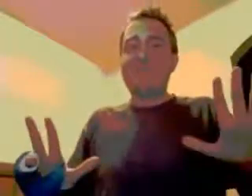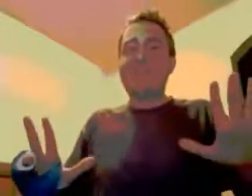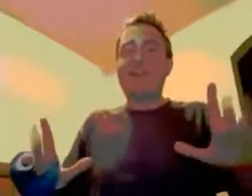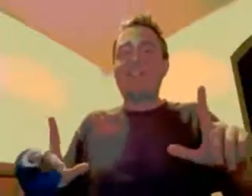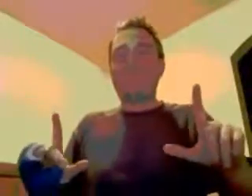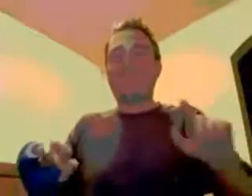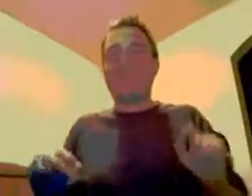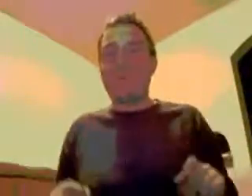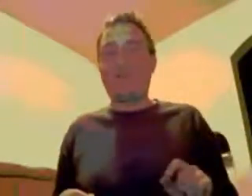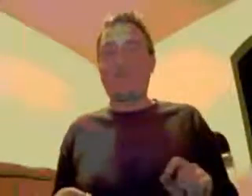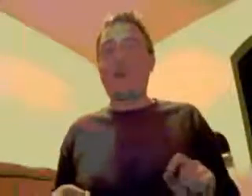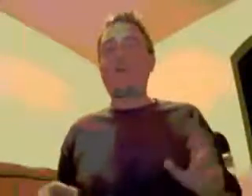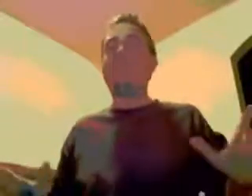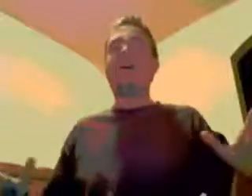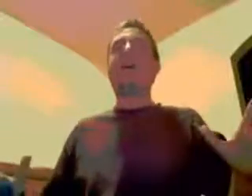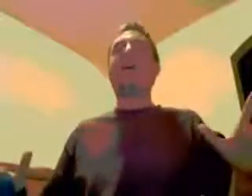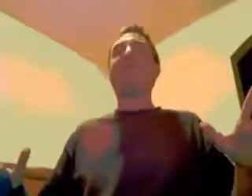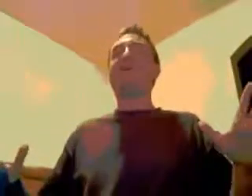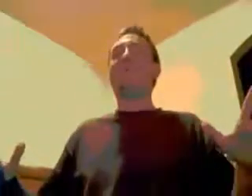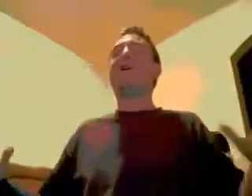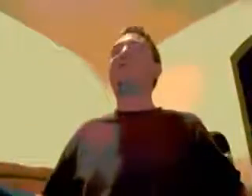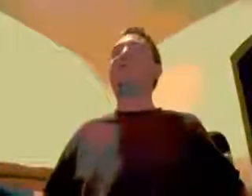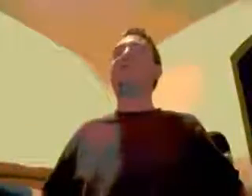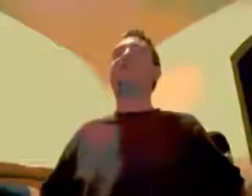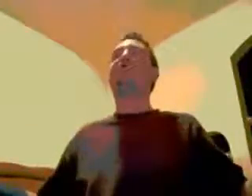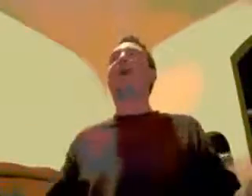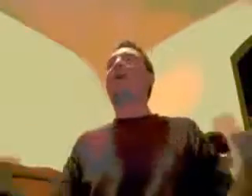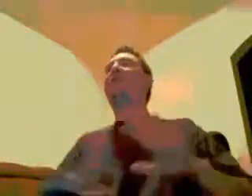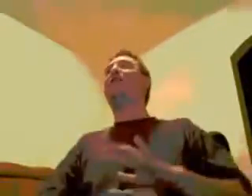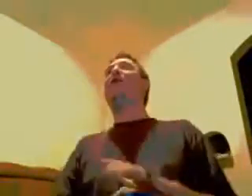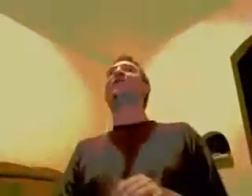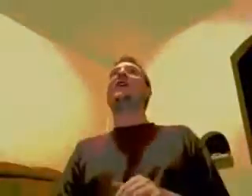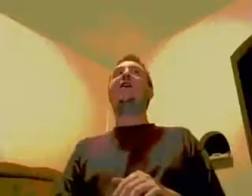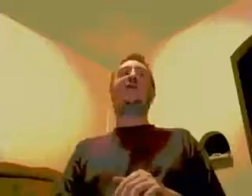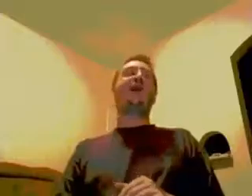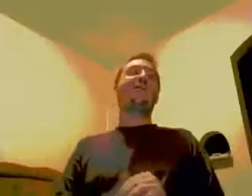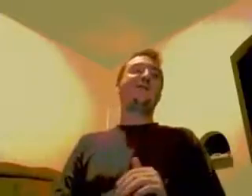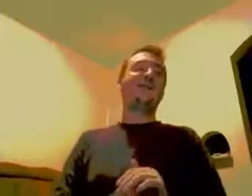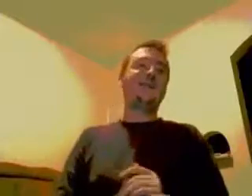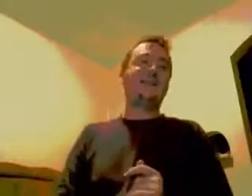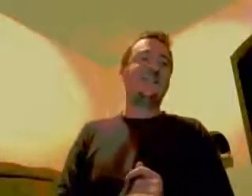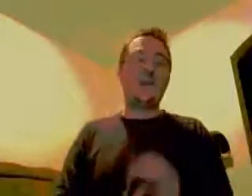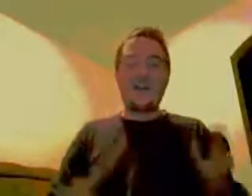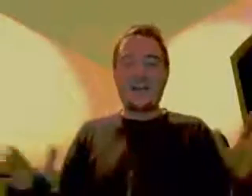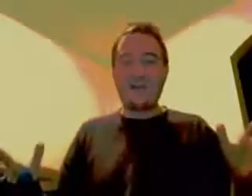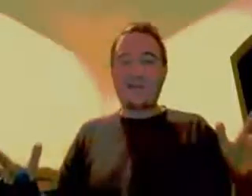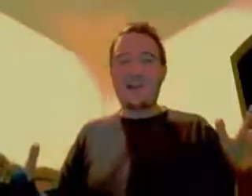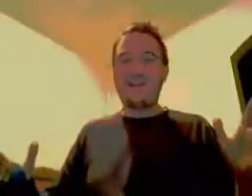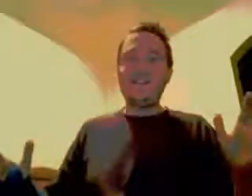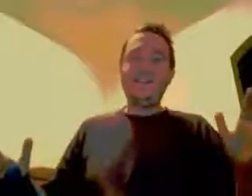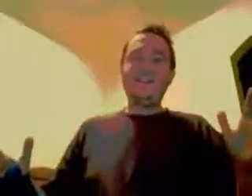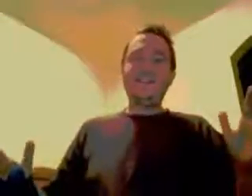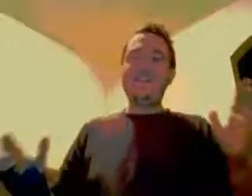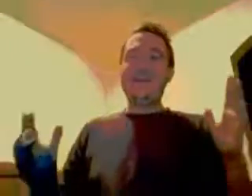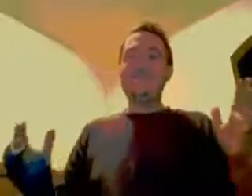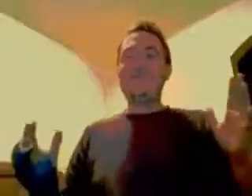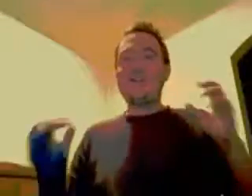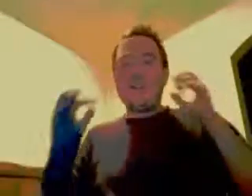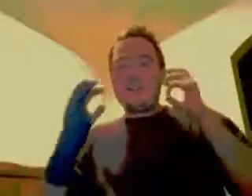Then we got some Trump care. My God, we Americans are going to be drowning in all this health care we're going to be getting. So much health care. You know, we're going to get,